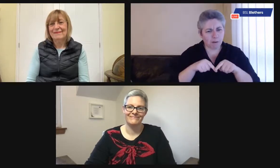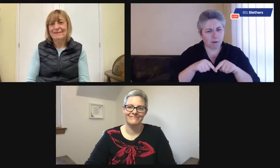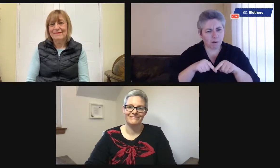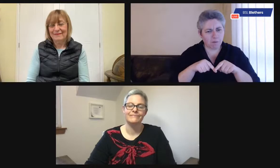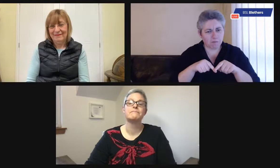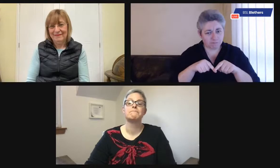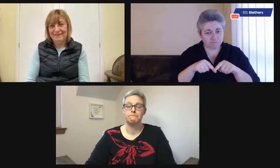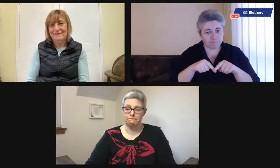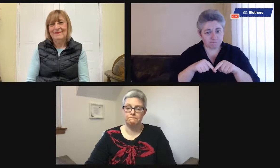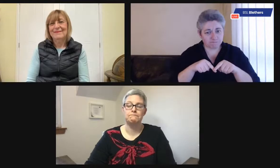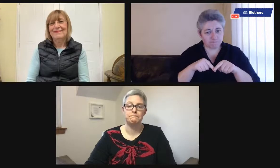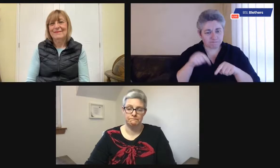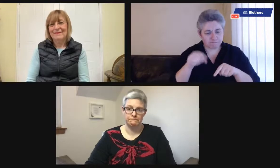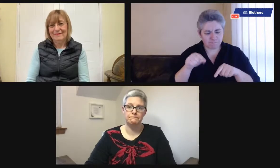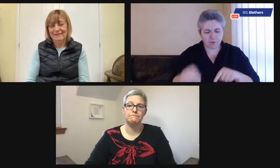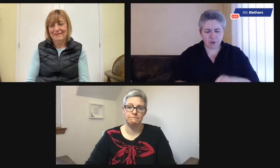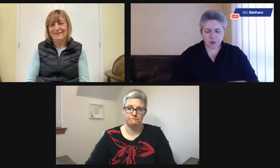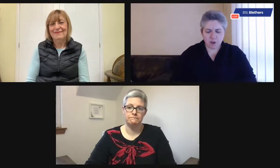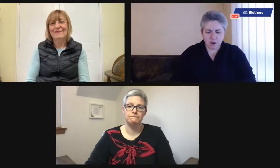well, let's go first to the living room, shall we?